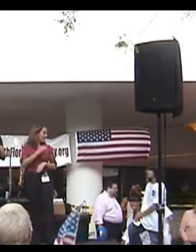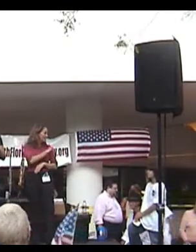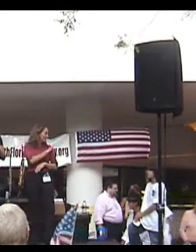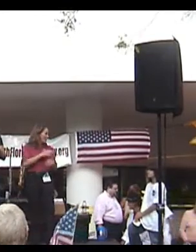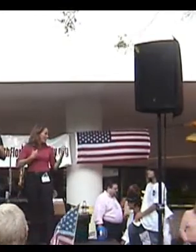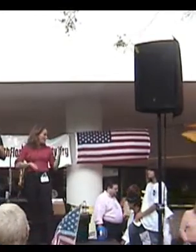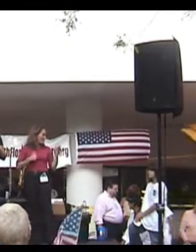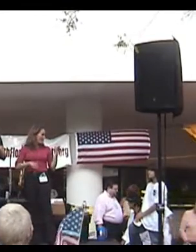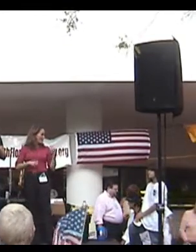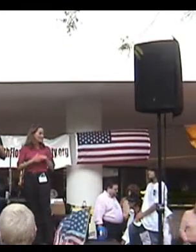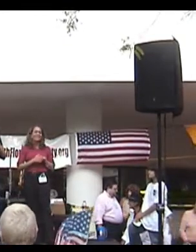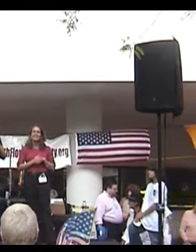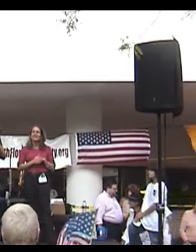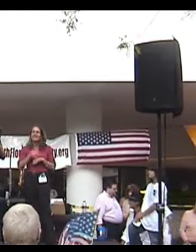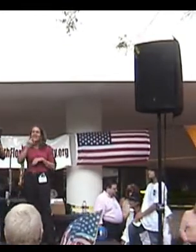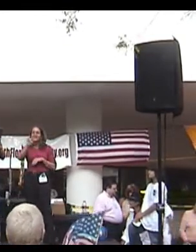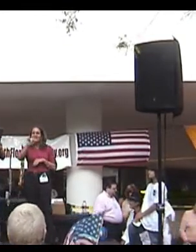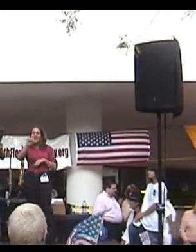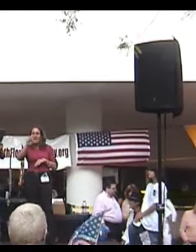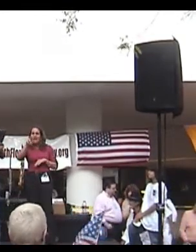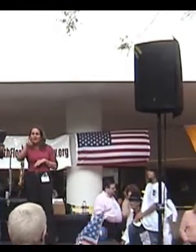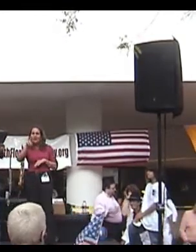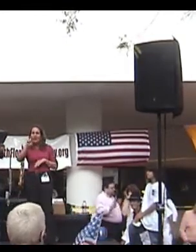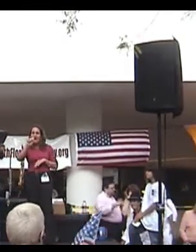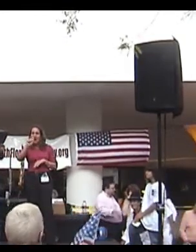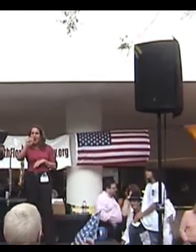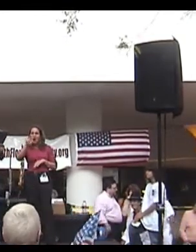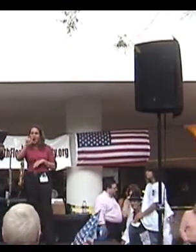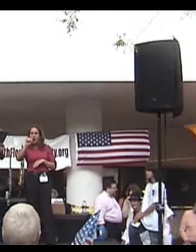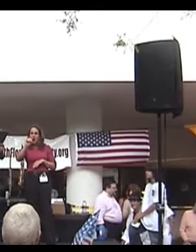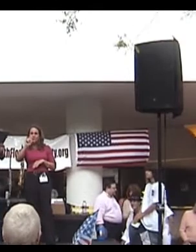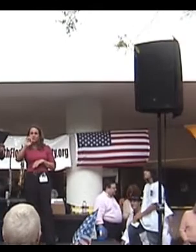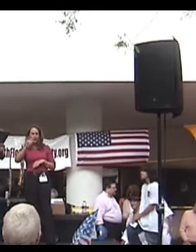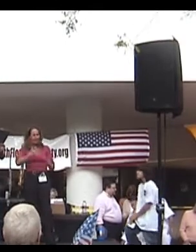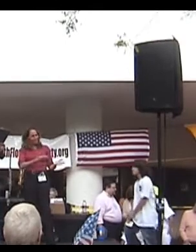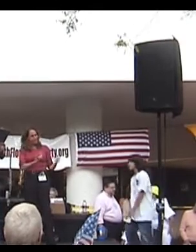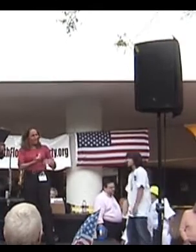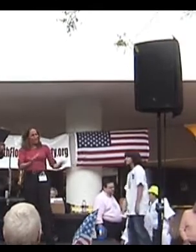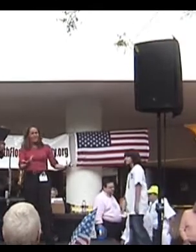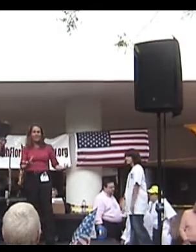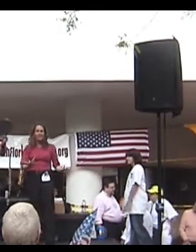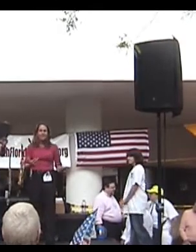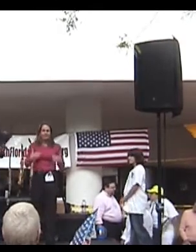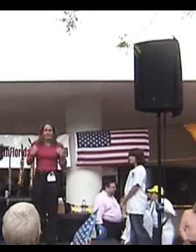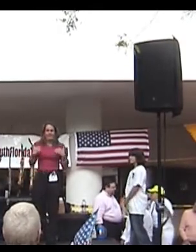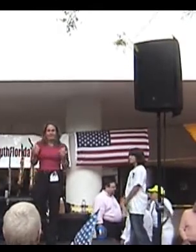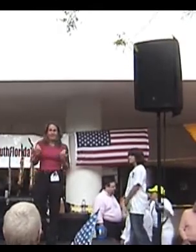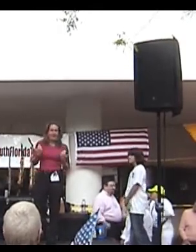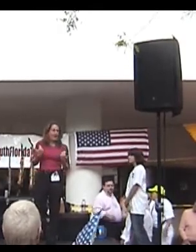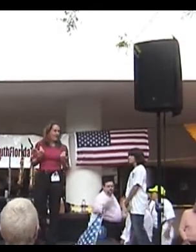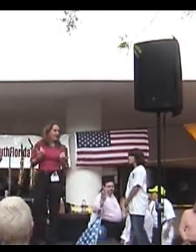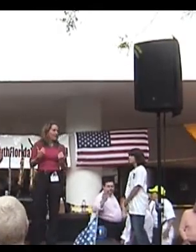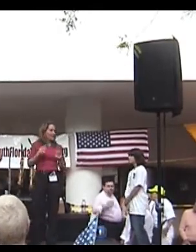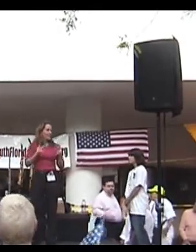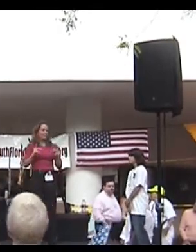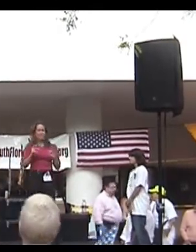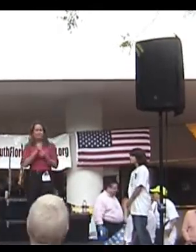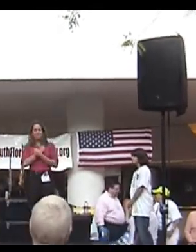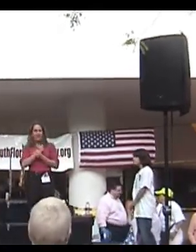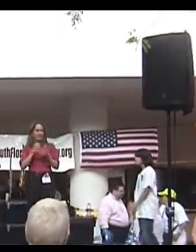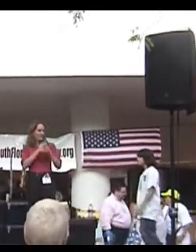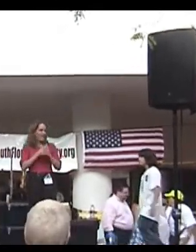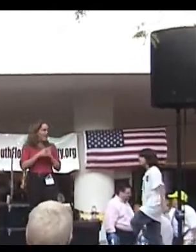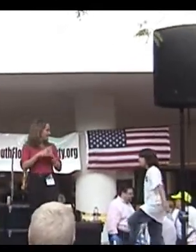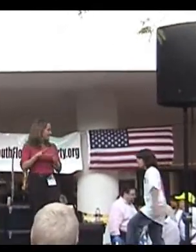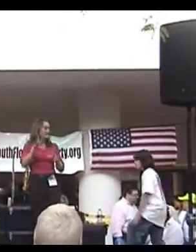band. And Tyler Armstrong. Come here, you rascal. What can these young patriots do to get involved, big dog?